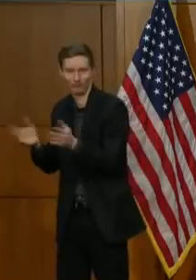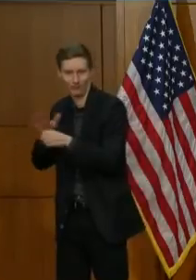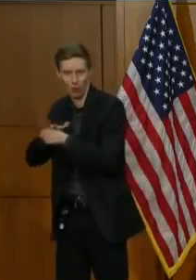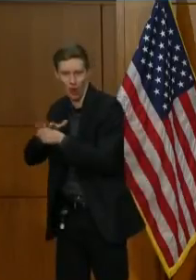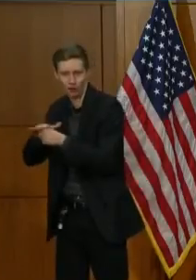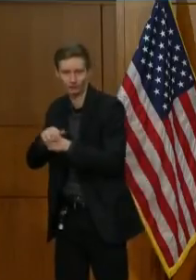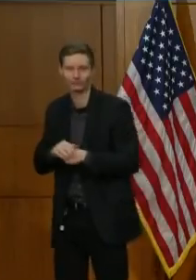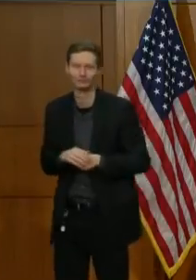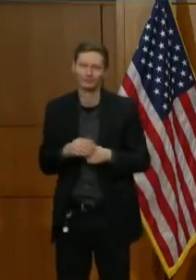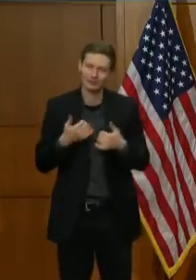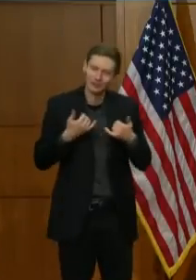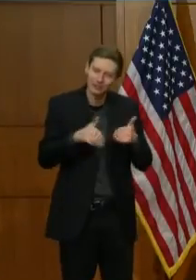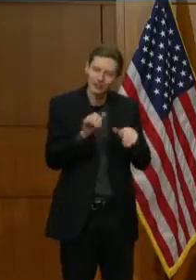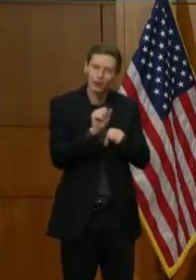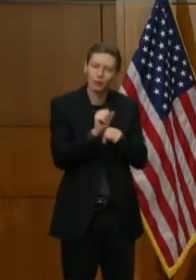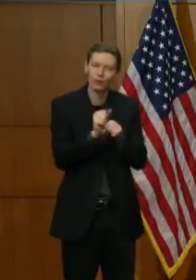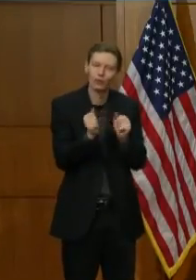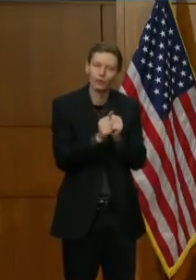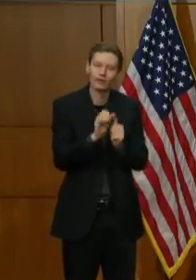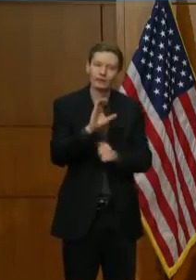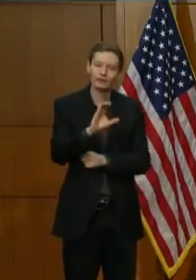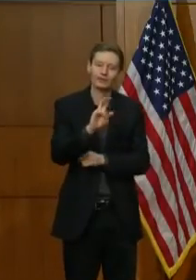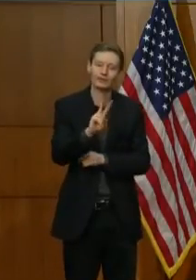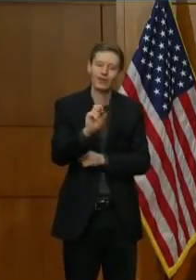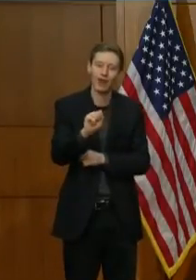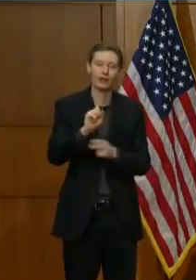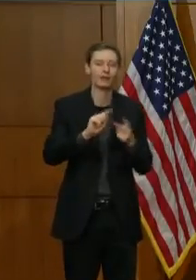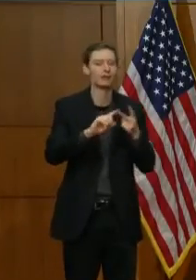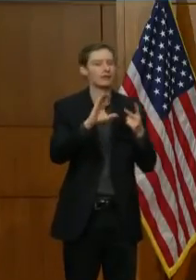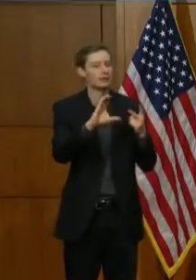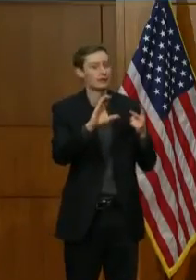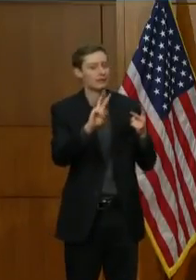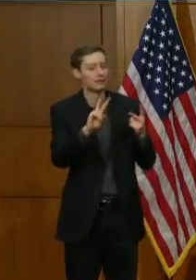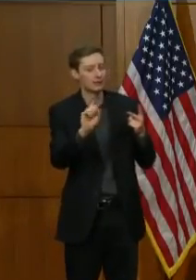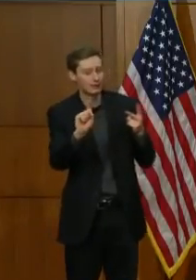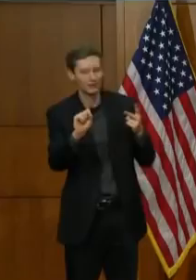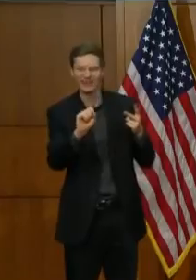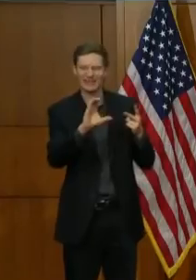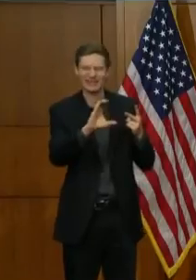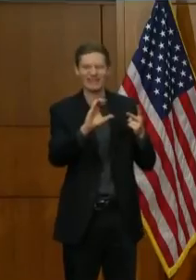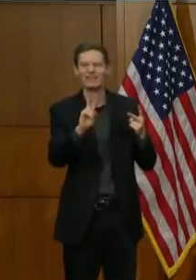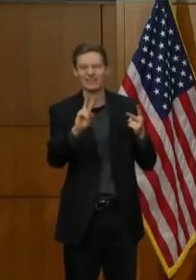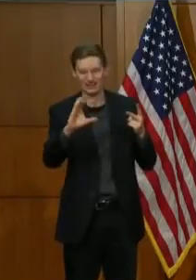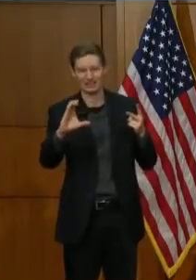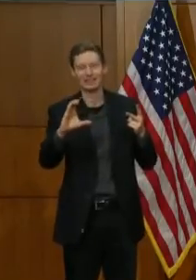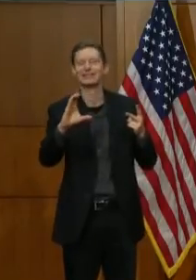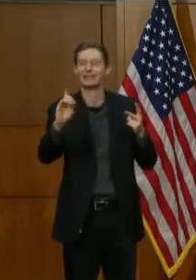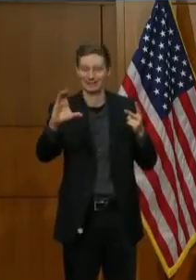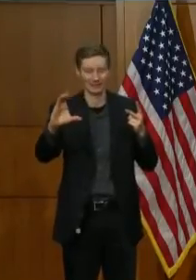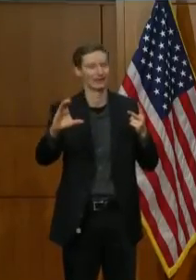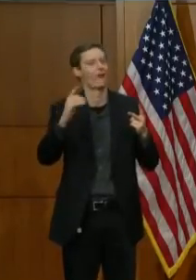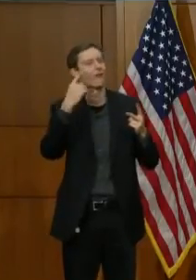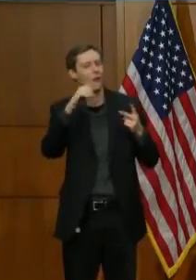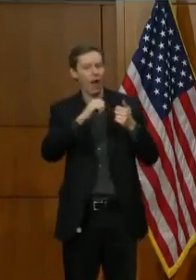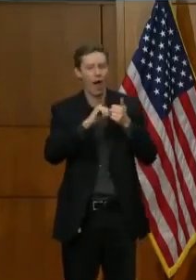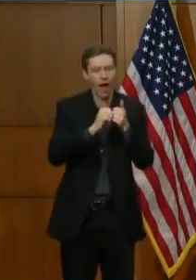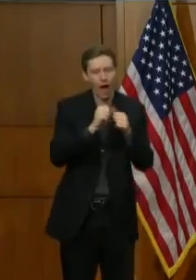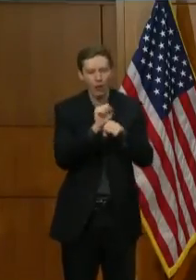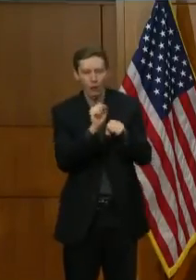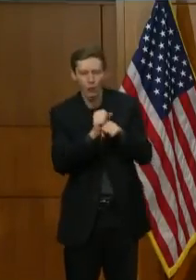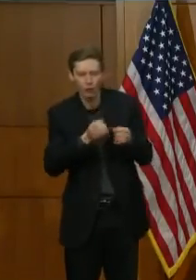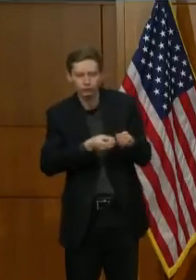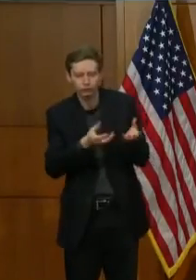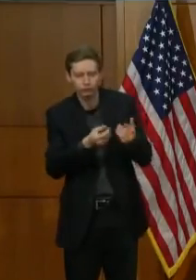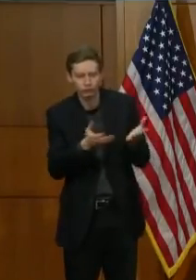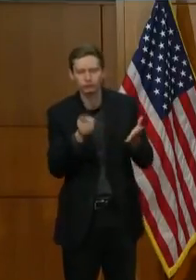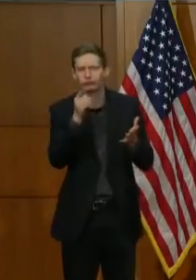CVS and CDC on how registration for those vaccinations will work. So please stay